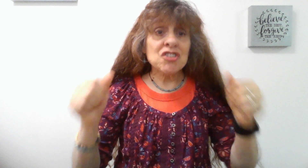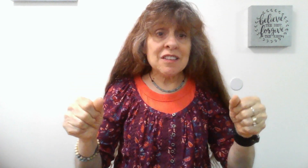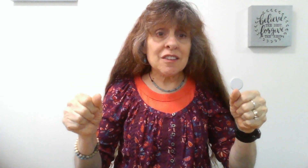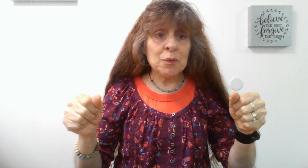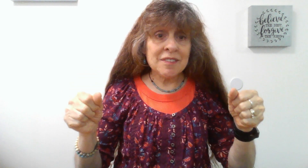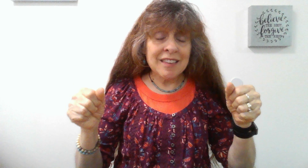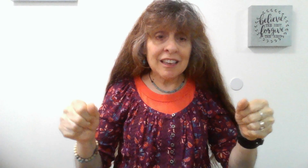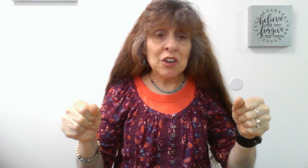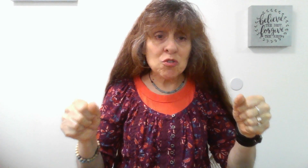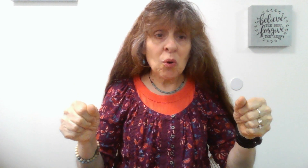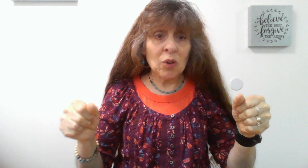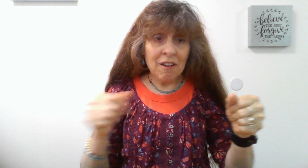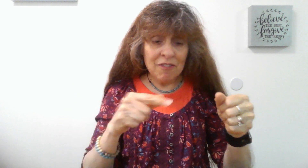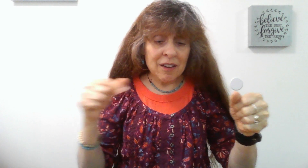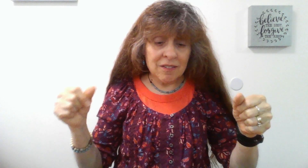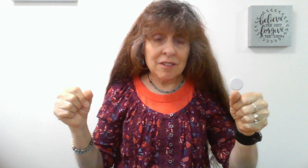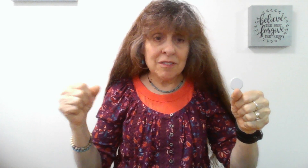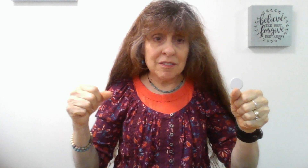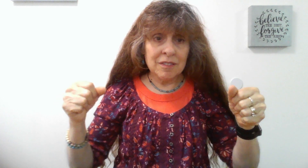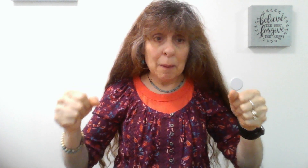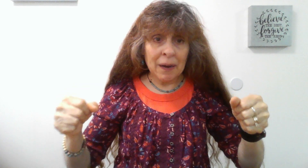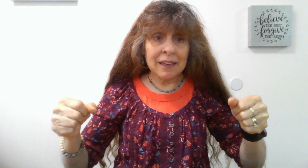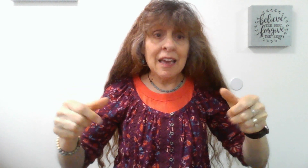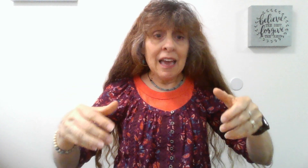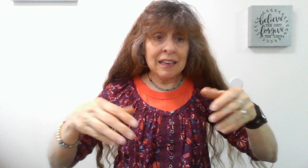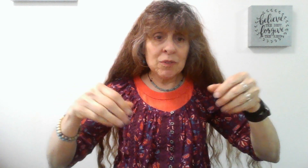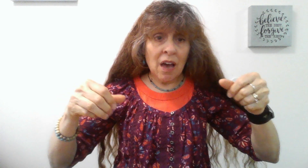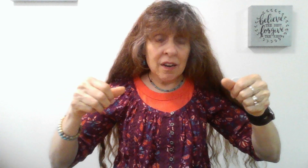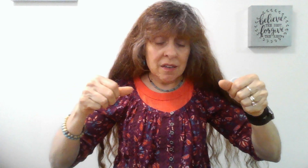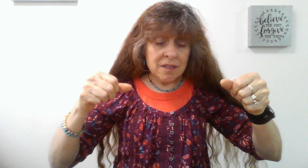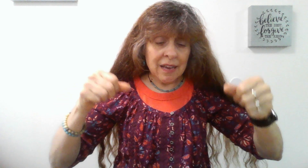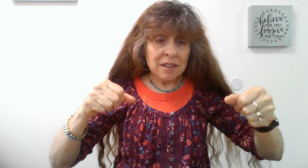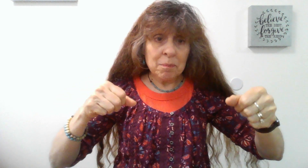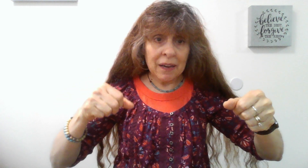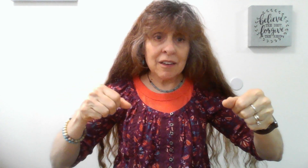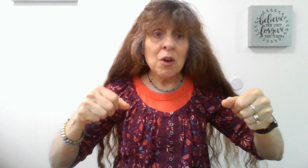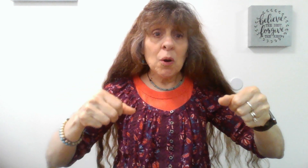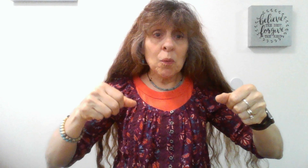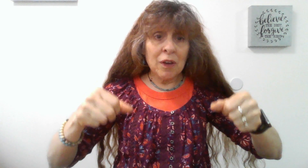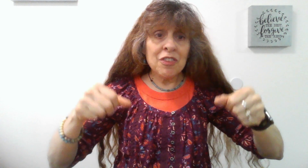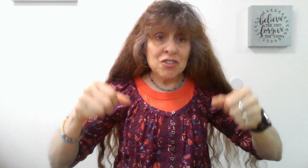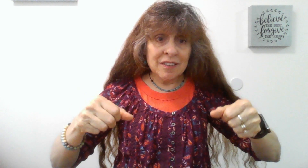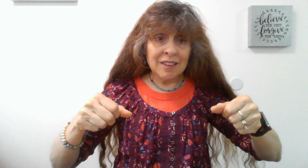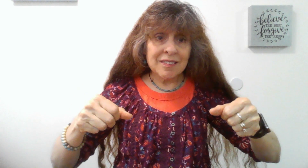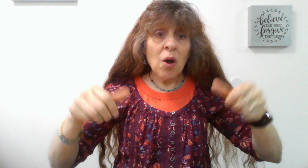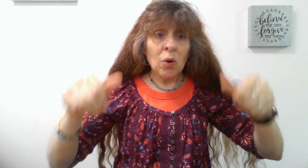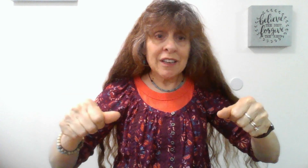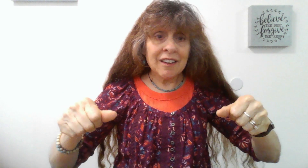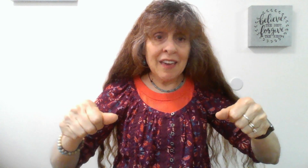Jesus was taking control of that bike. And he was on a tandem bike with Jesus, holding onto the